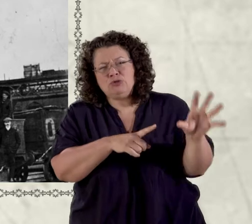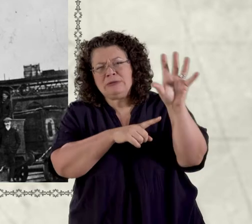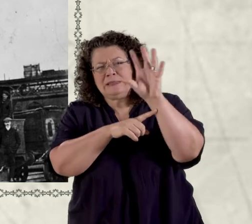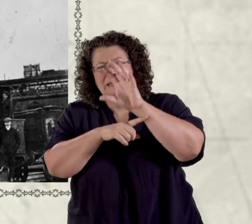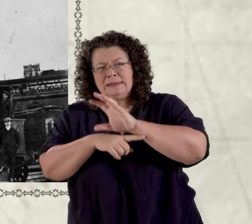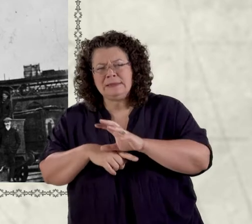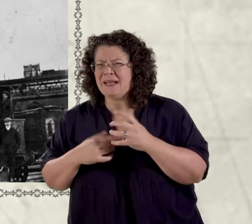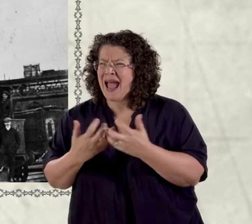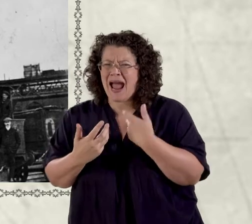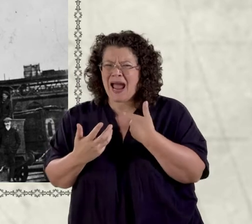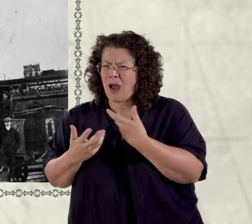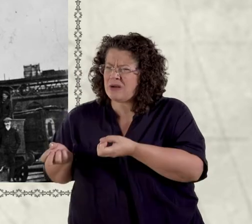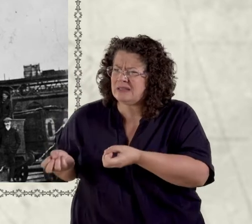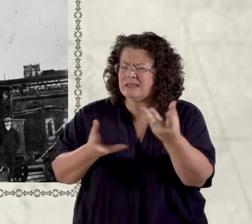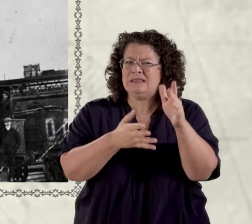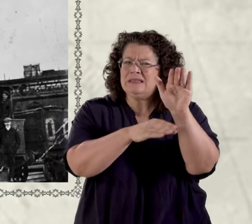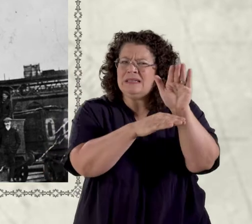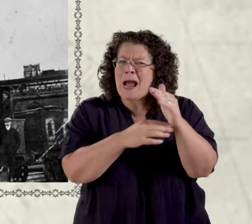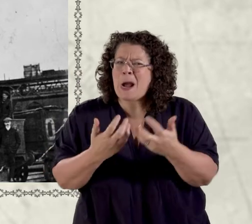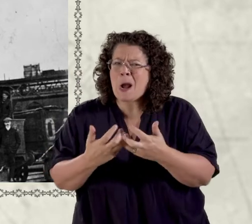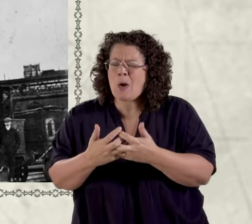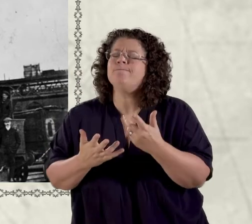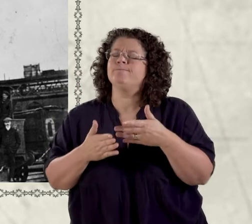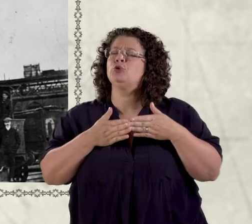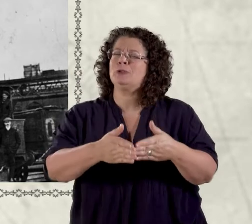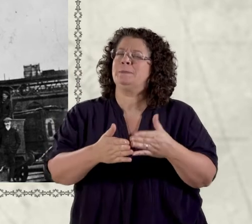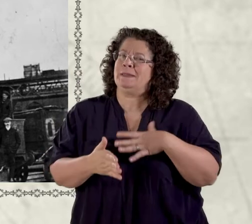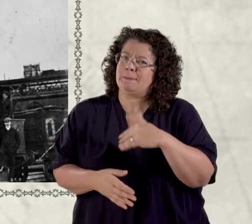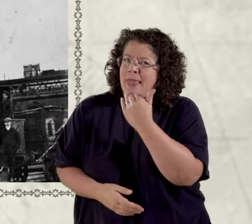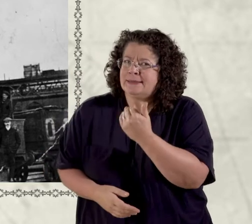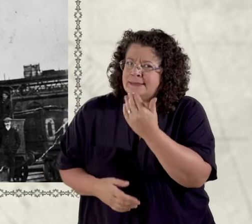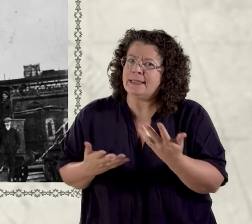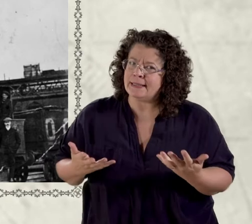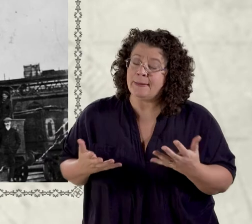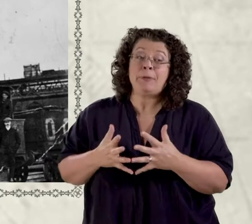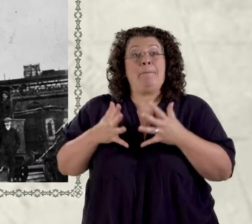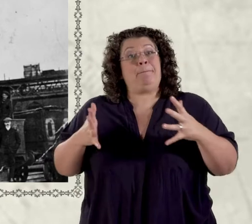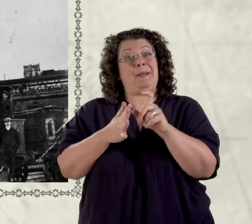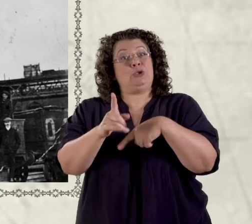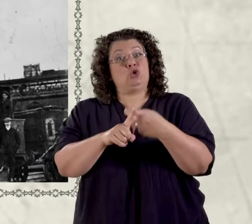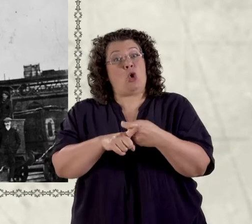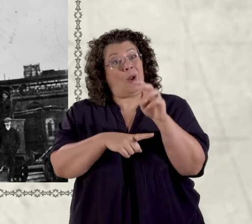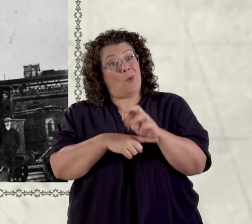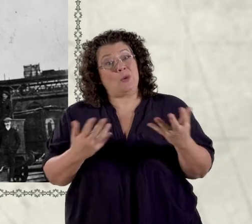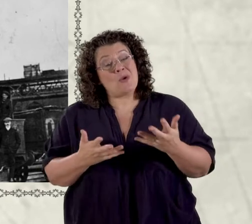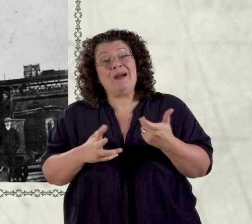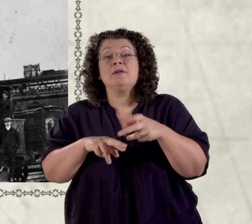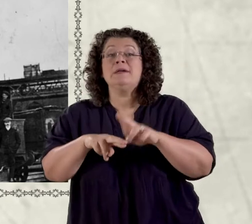lots of them the biggest stocks in wales were in cardiff one of the busiest ports